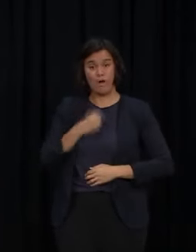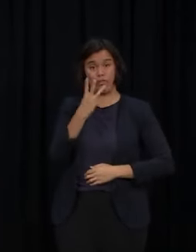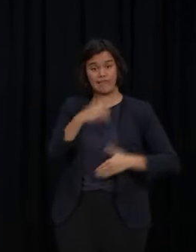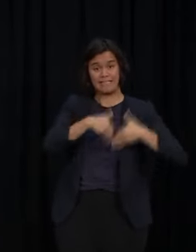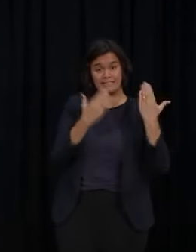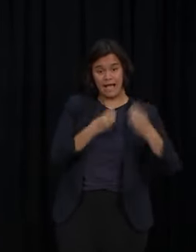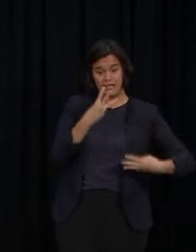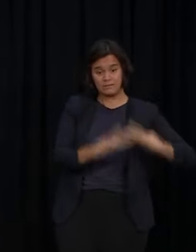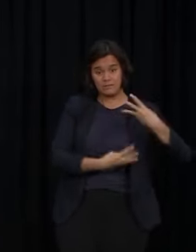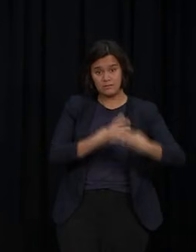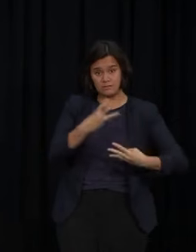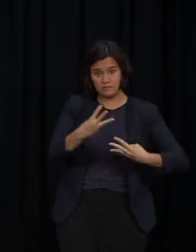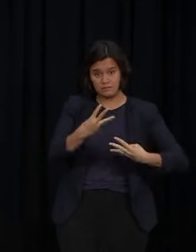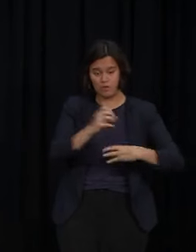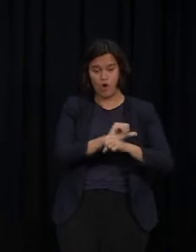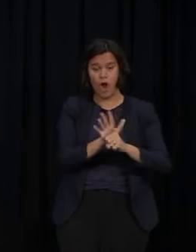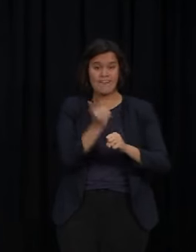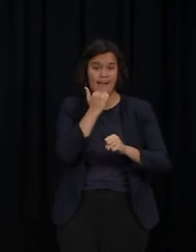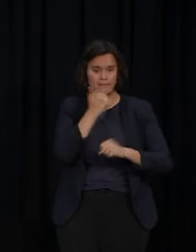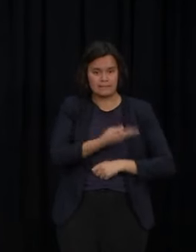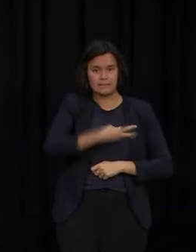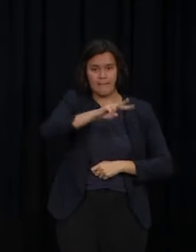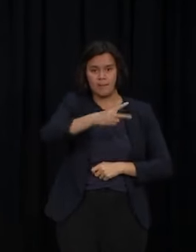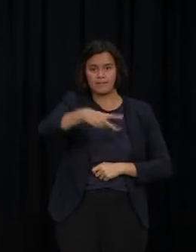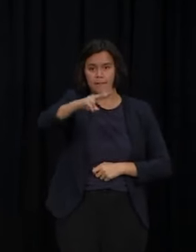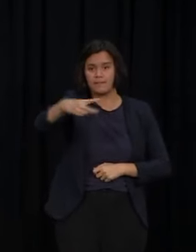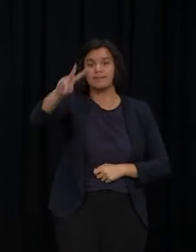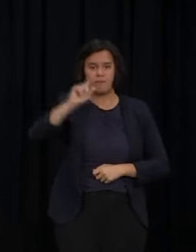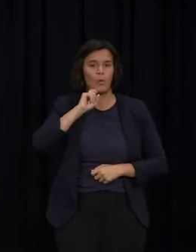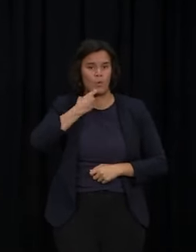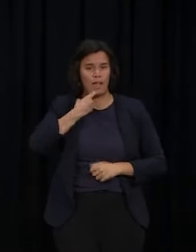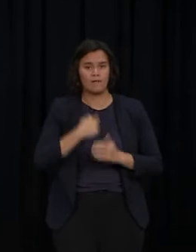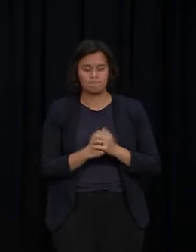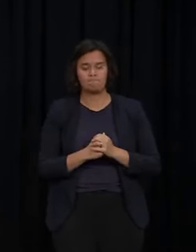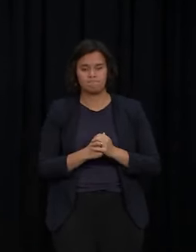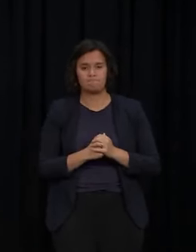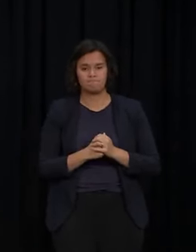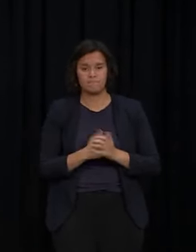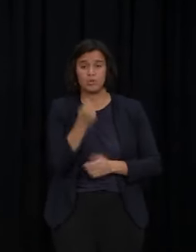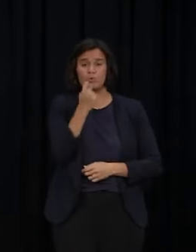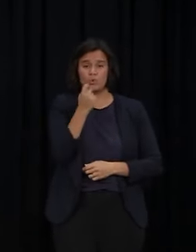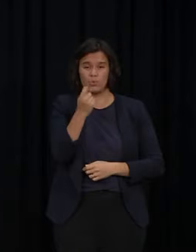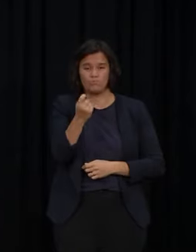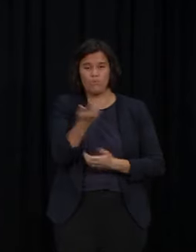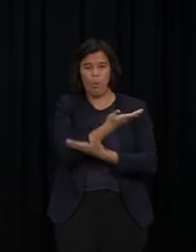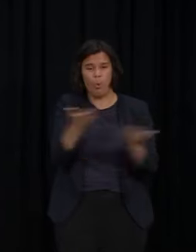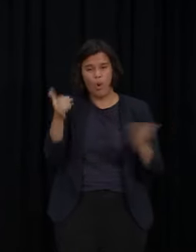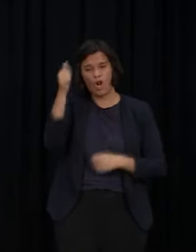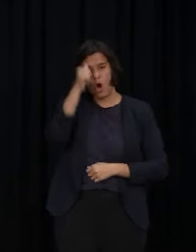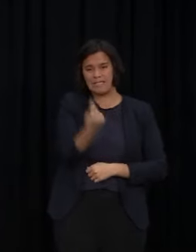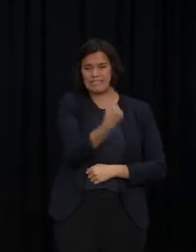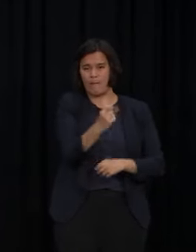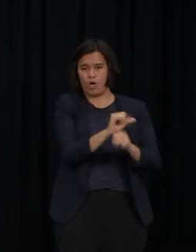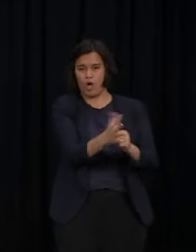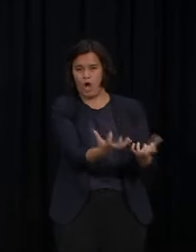to four days. It's likely then that very soon we will all know people who have COVID, or we will